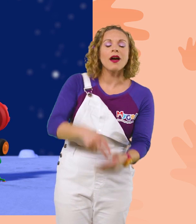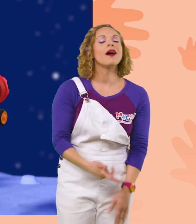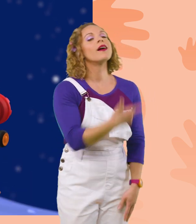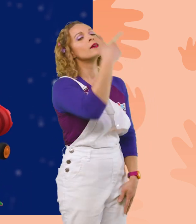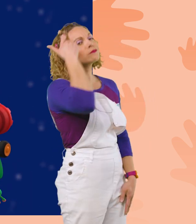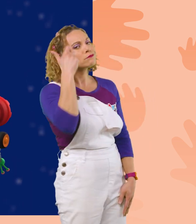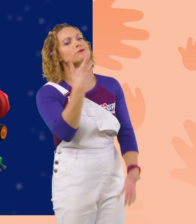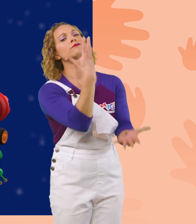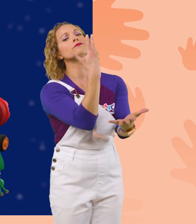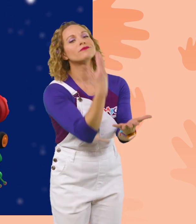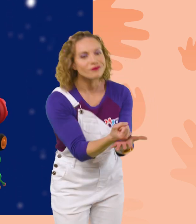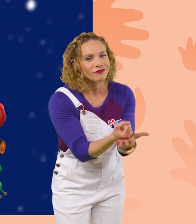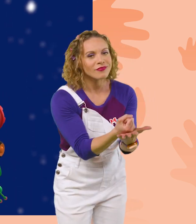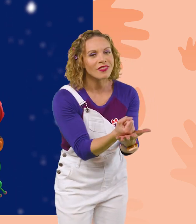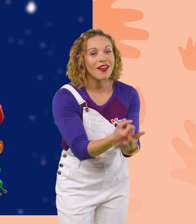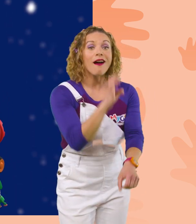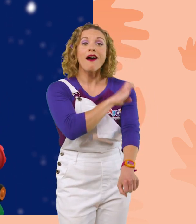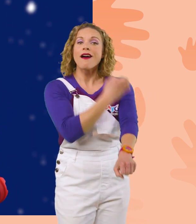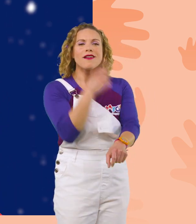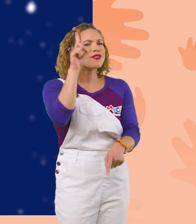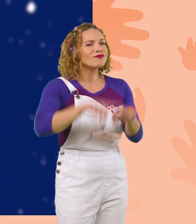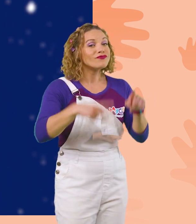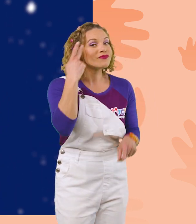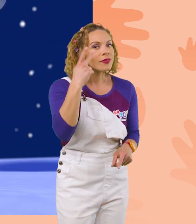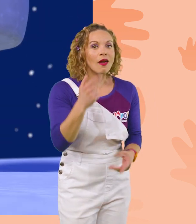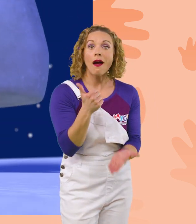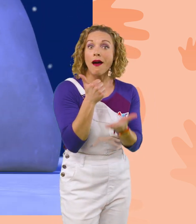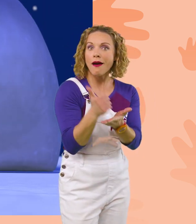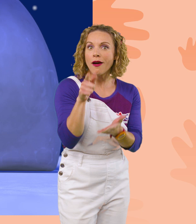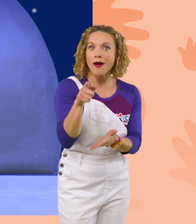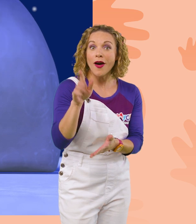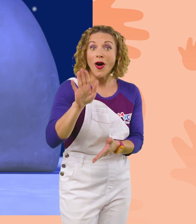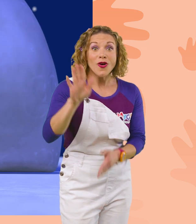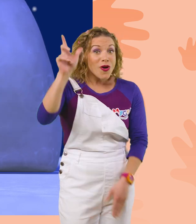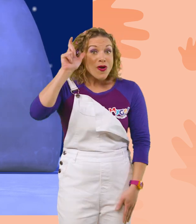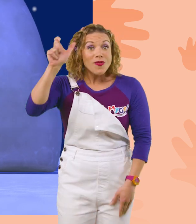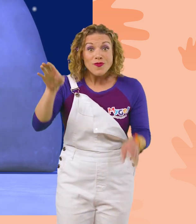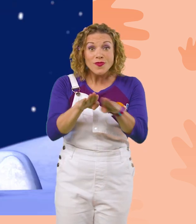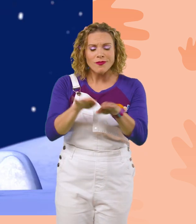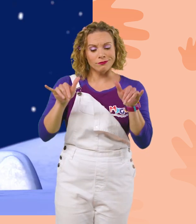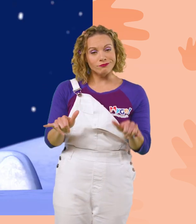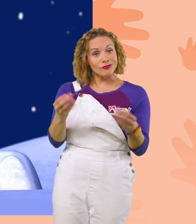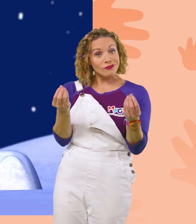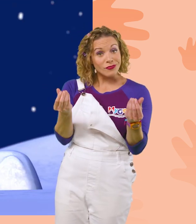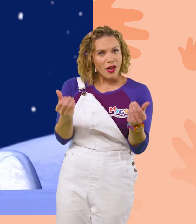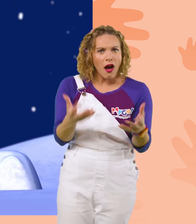Because of gravity! It's the invisible force that keeps your moon boots on the ground! It pulls things back